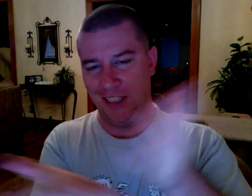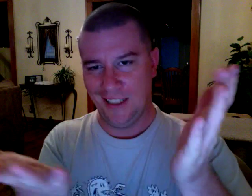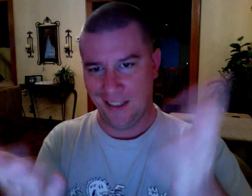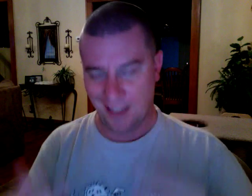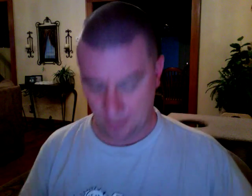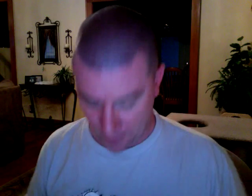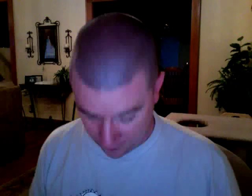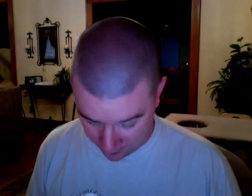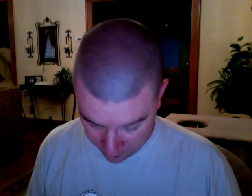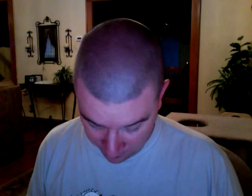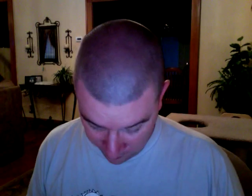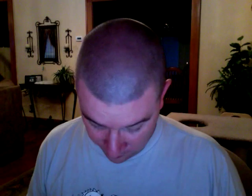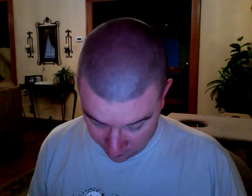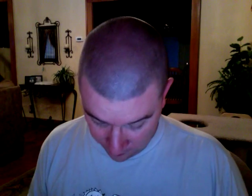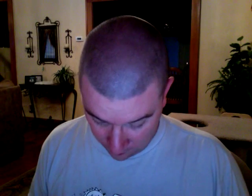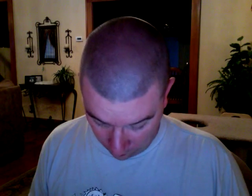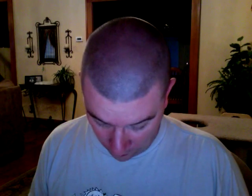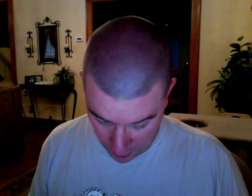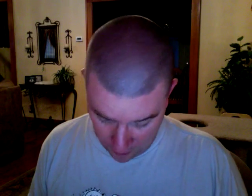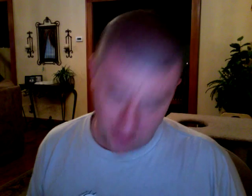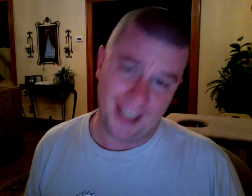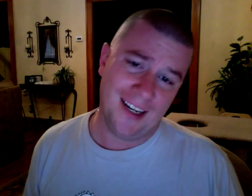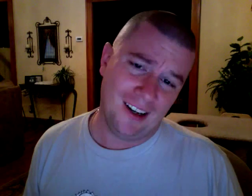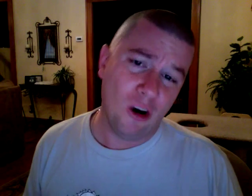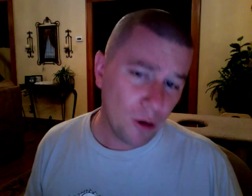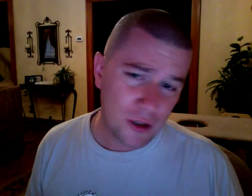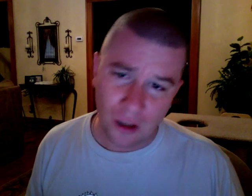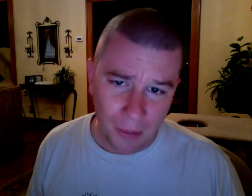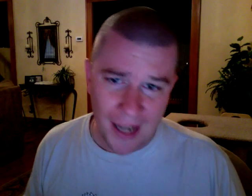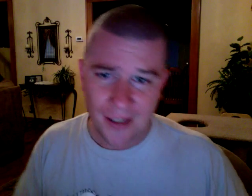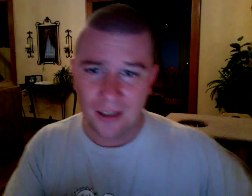I need to sleep. If you're going to get on a horse or a bicycle.